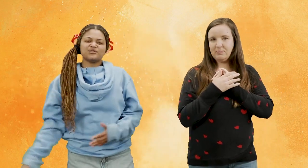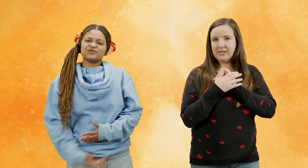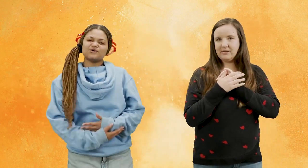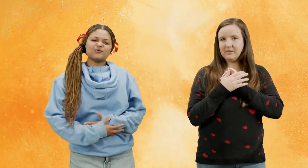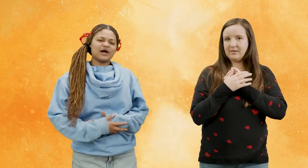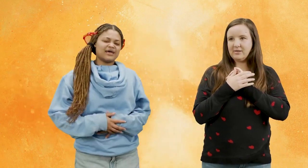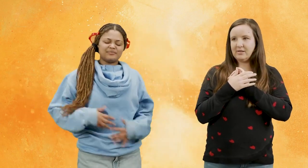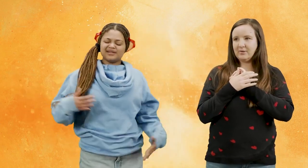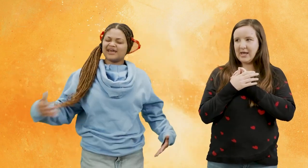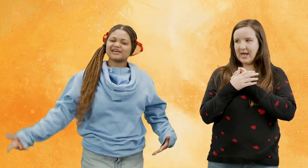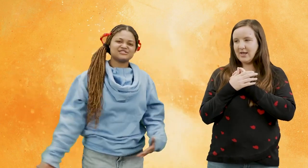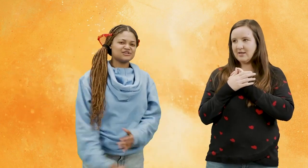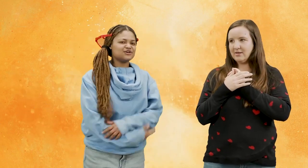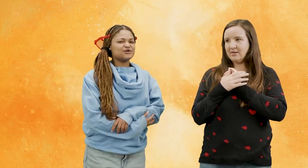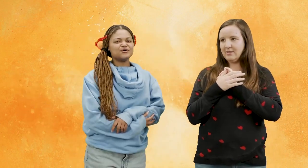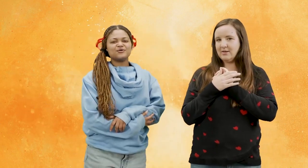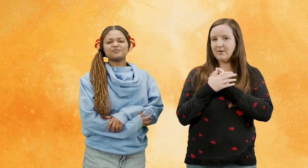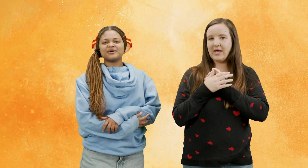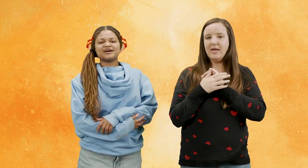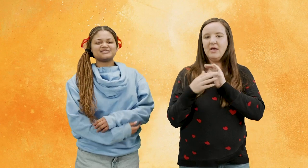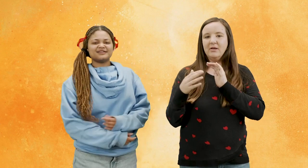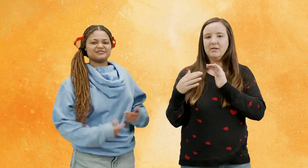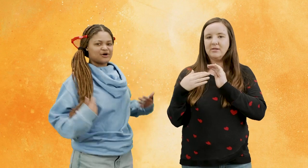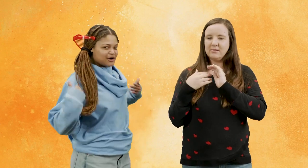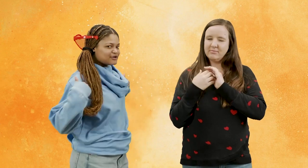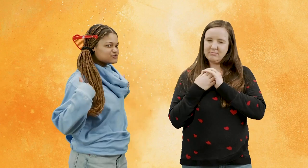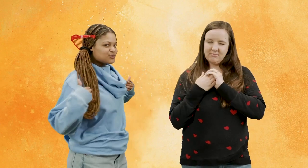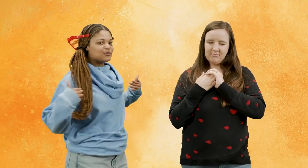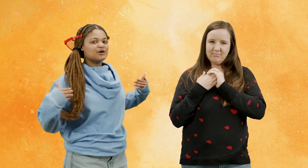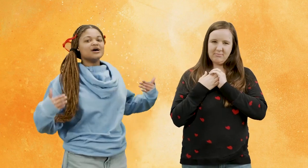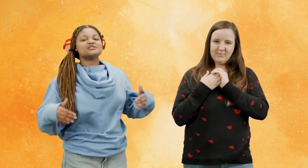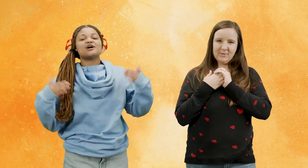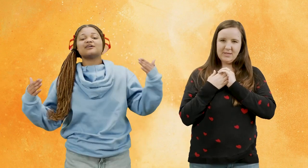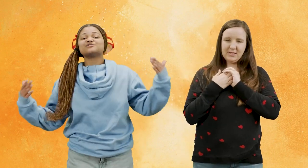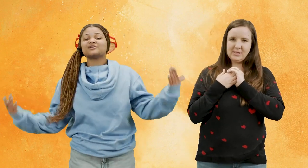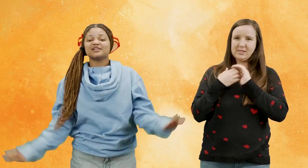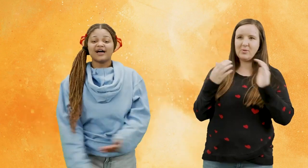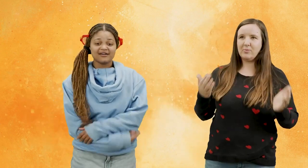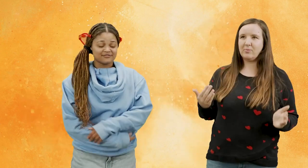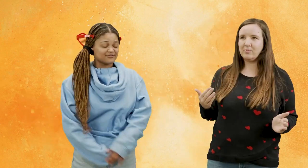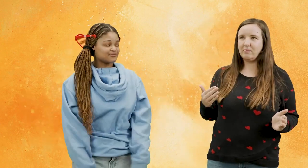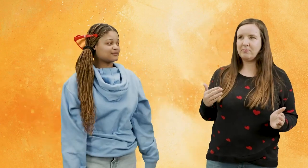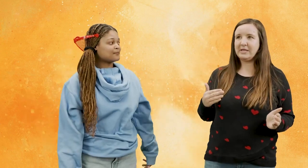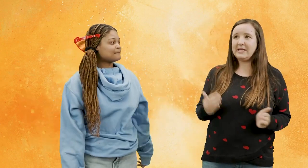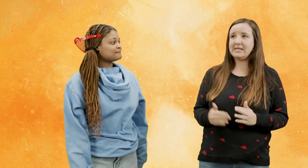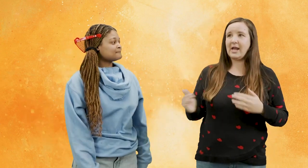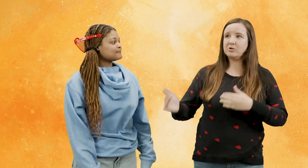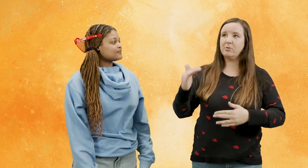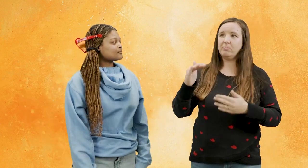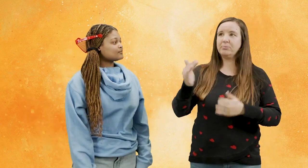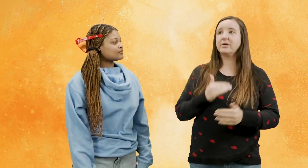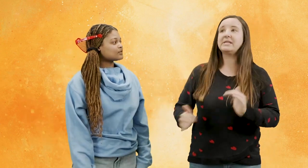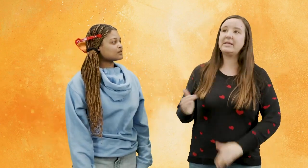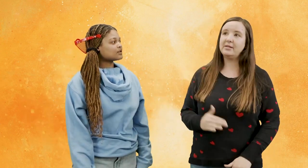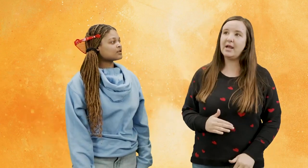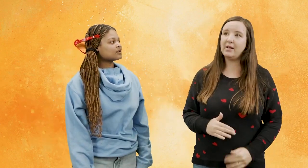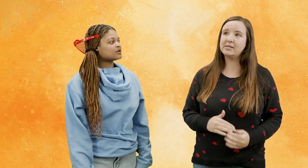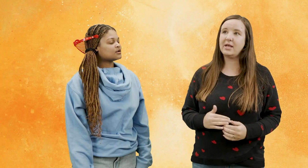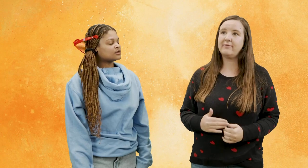you i can't be next to you okay because tar heels rule tar heels for life but he's an actual person outside of his